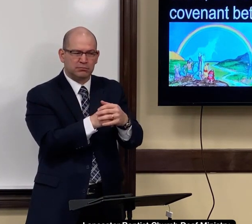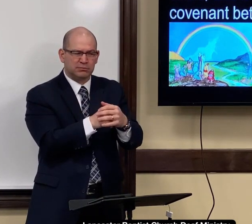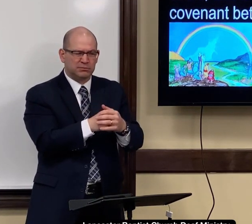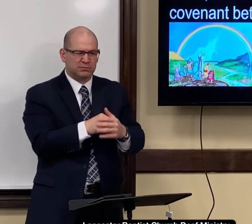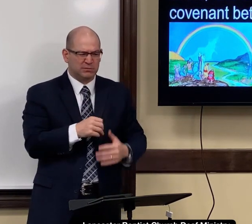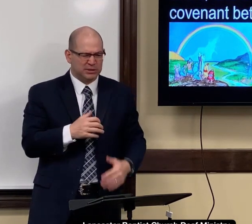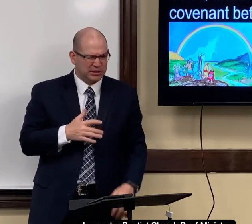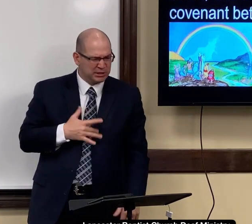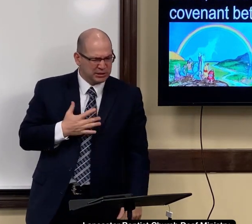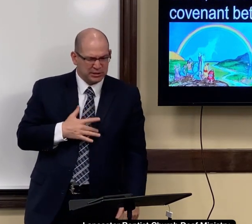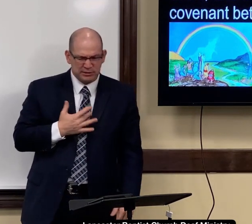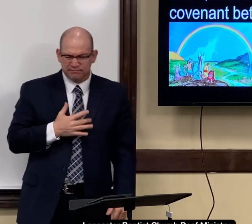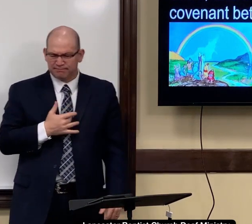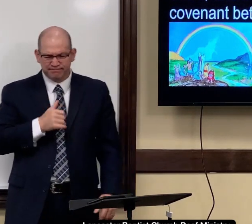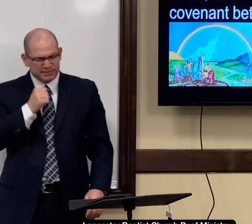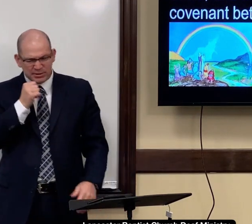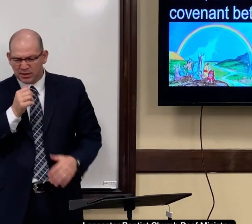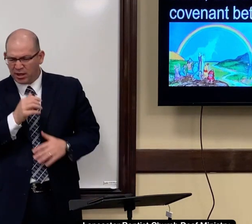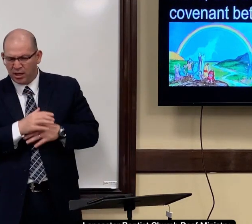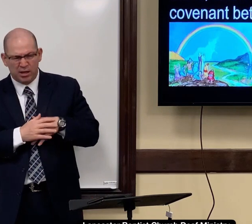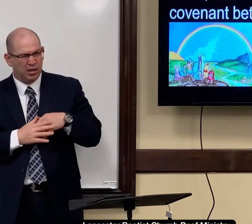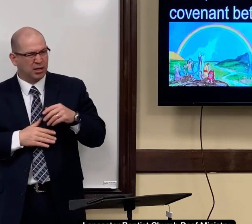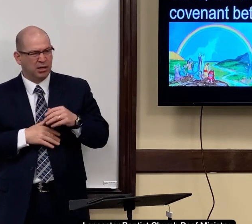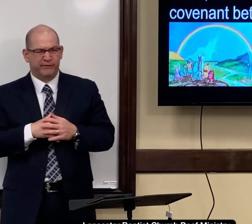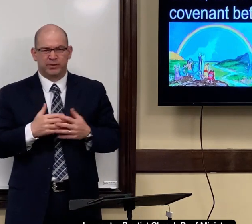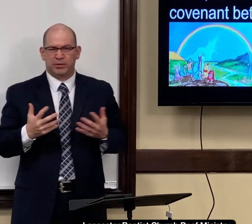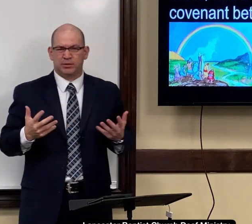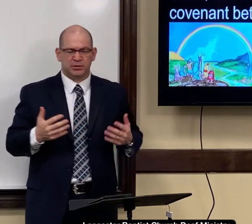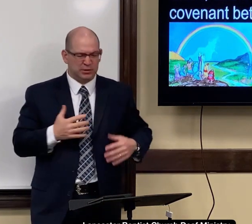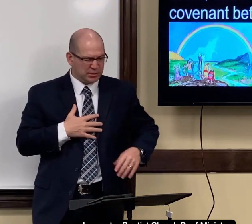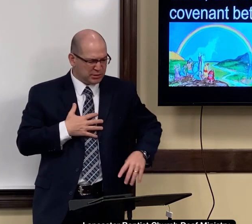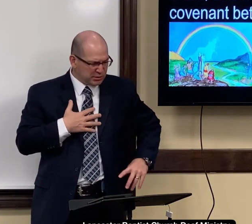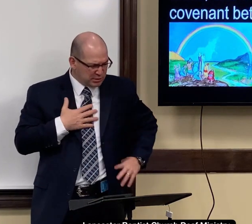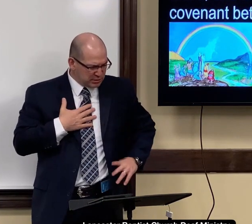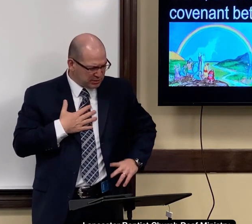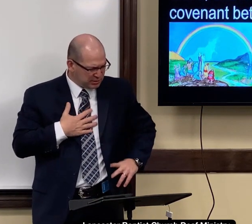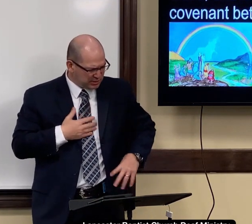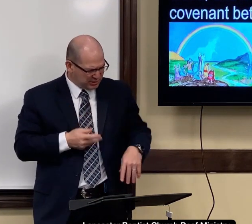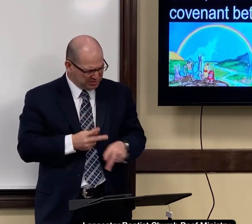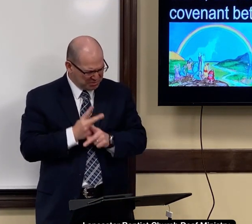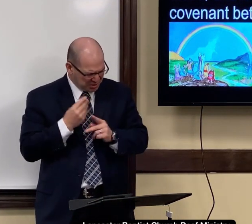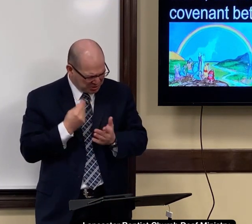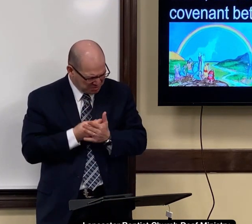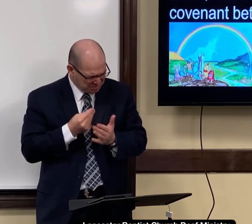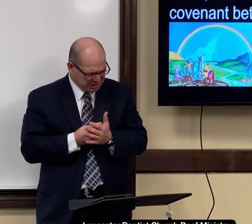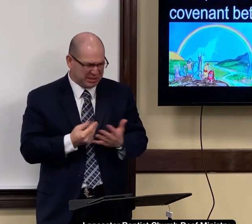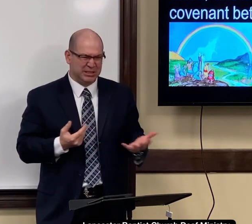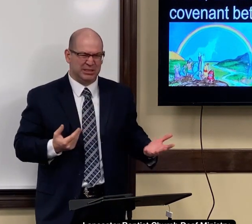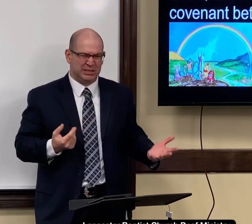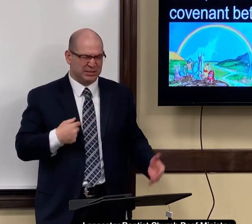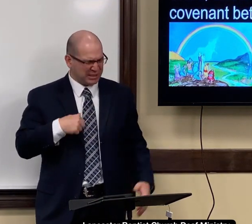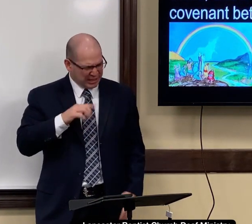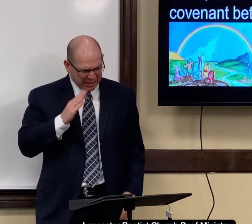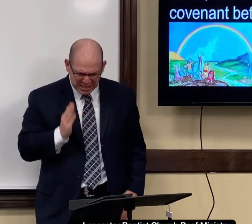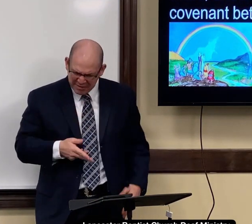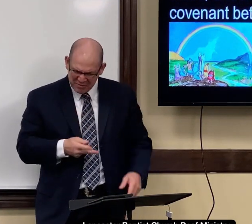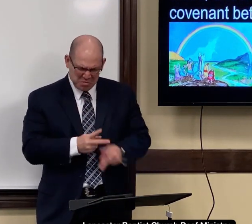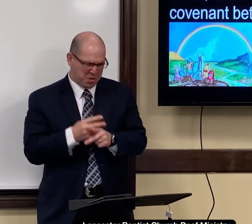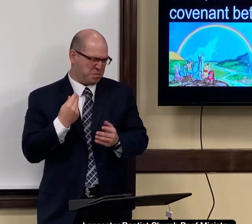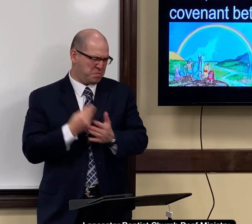do that. But I felt like, yeah, I'm just not comfortable with that. You know, borrowing money, I've